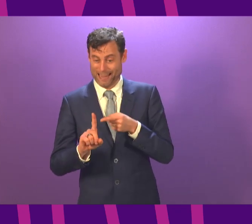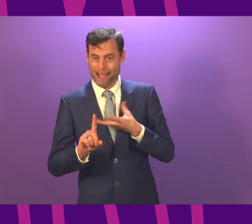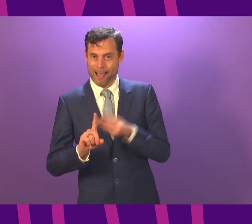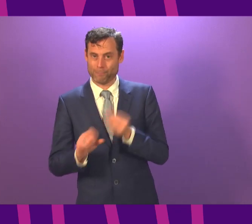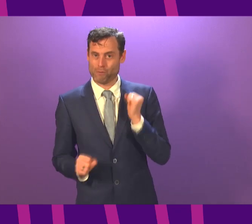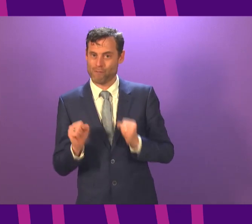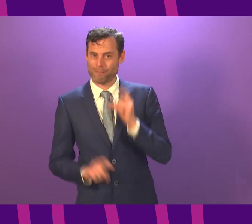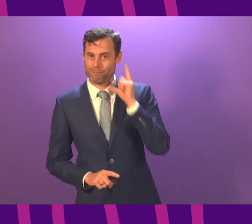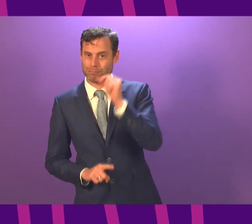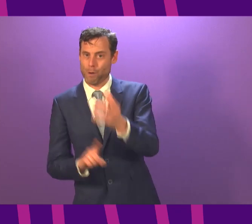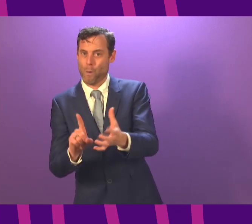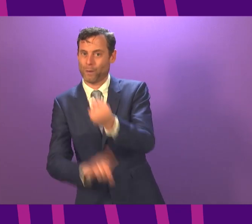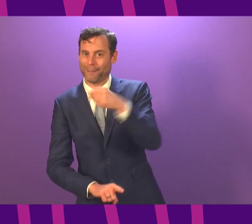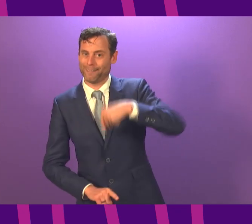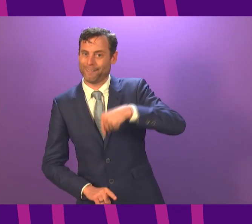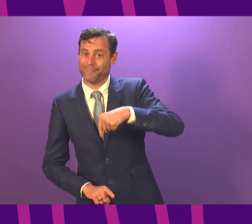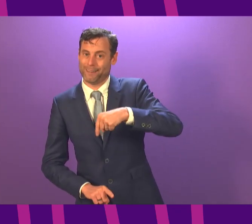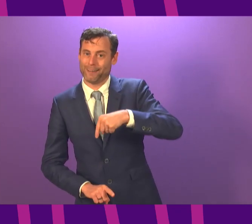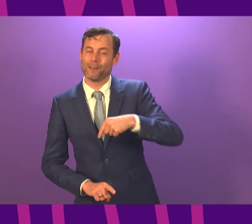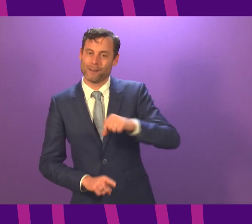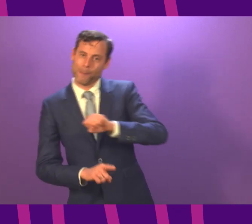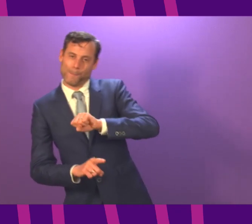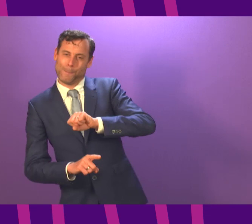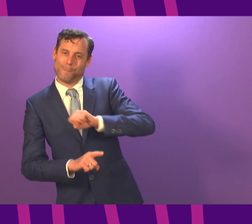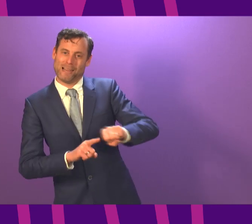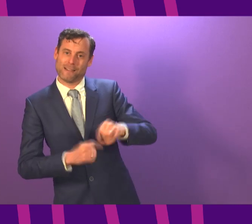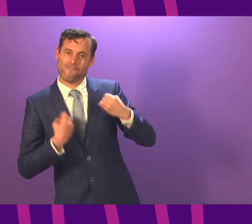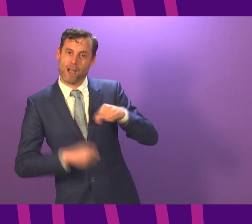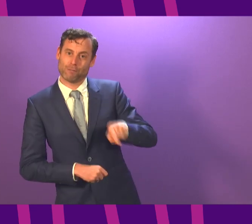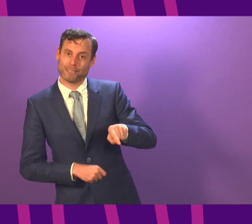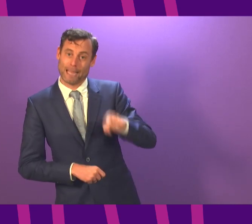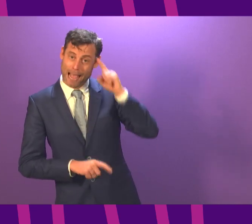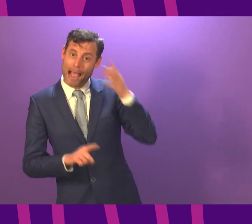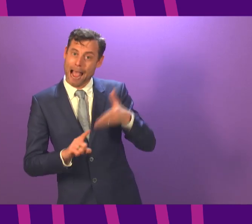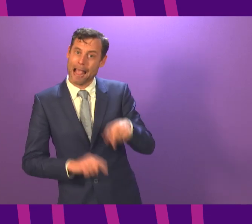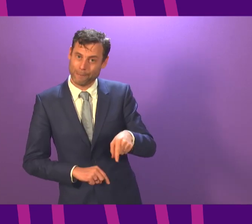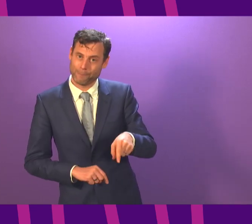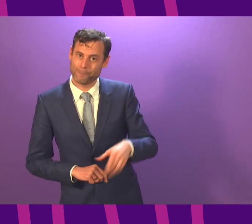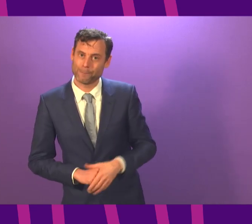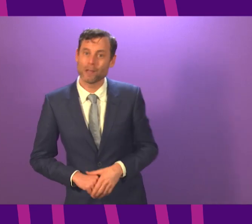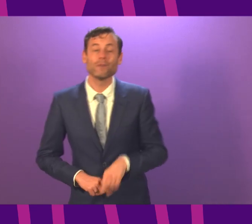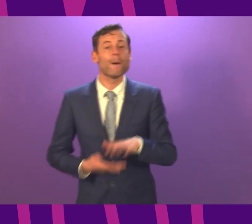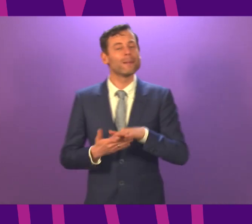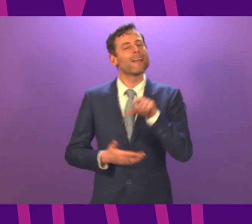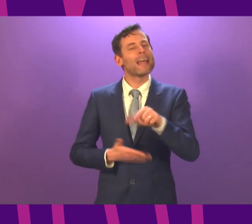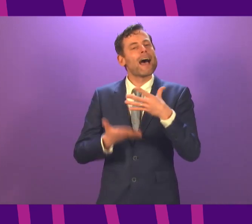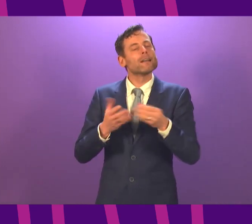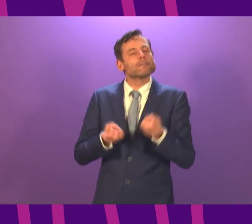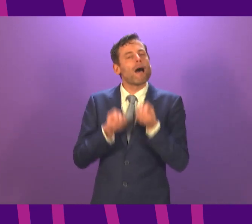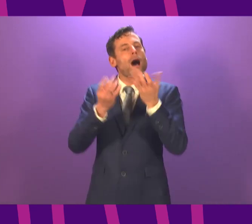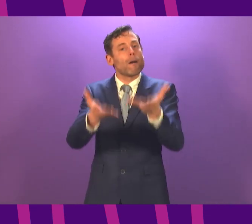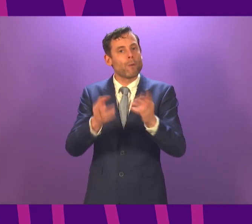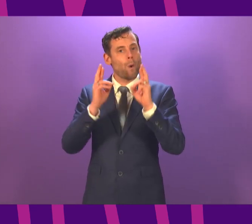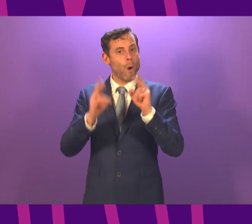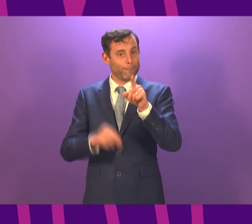this time are absolutely paving the way for brighter, better and much more normal times ahead. In terms of procurement, we